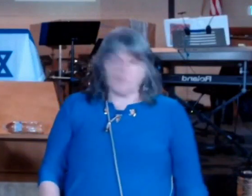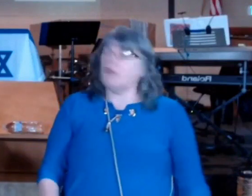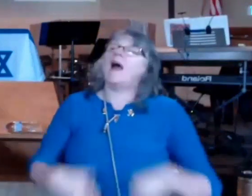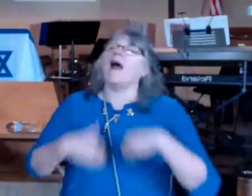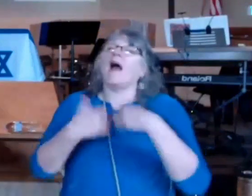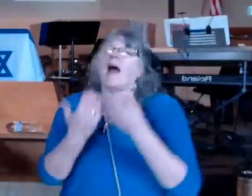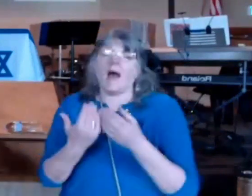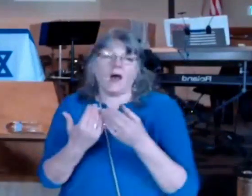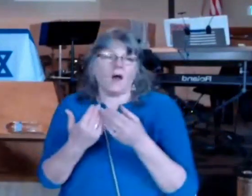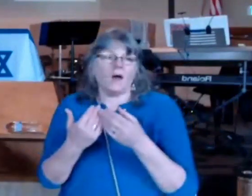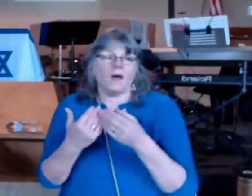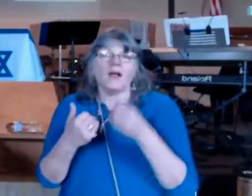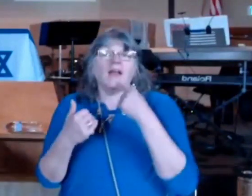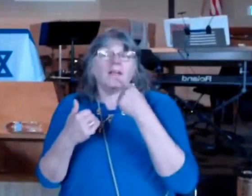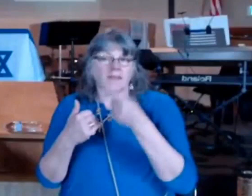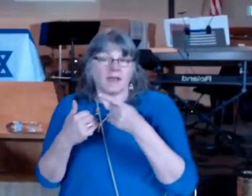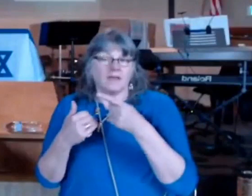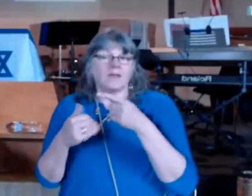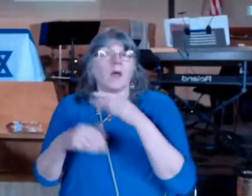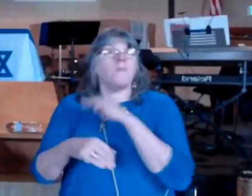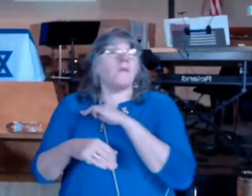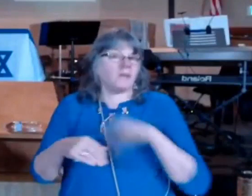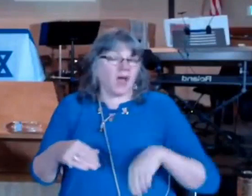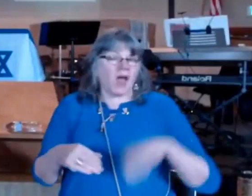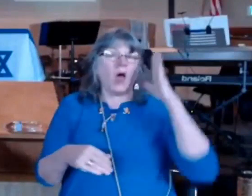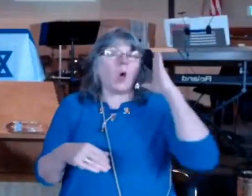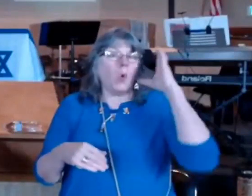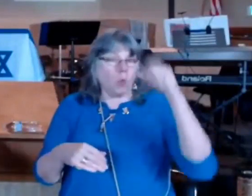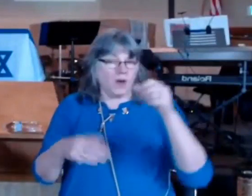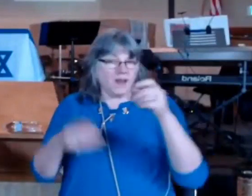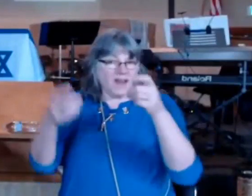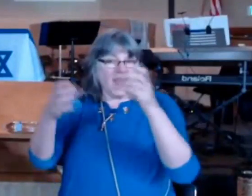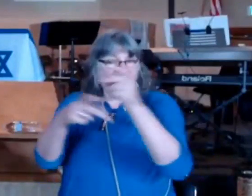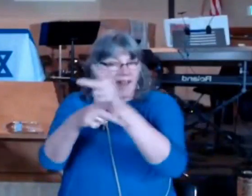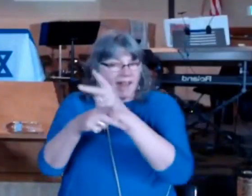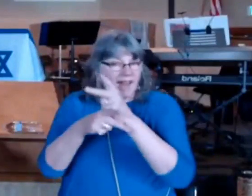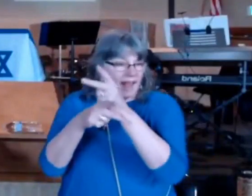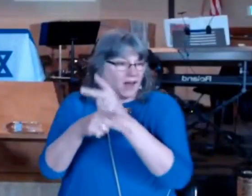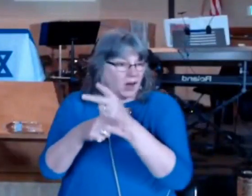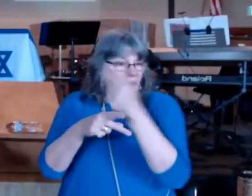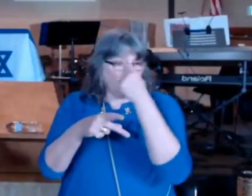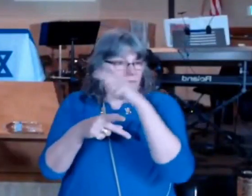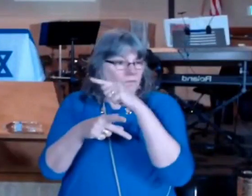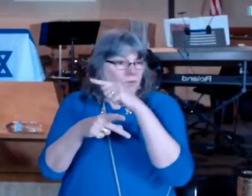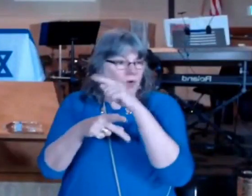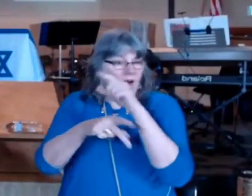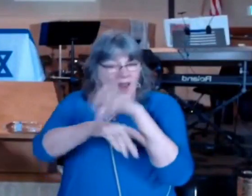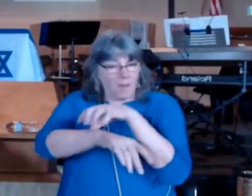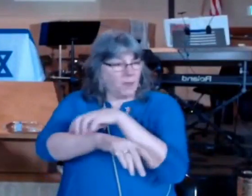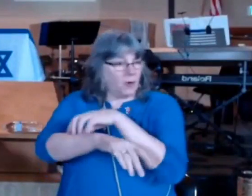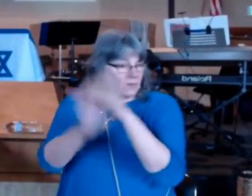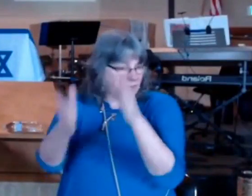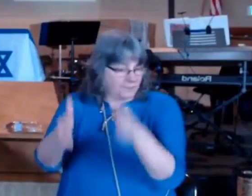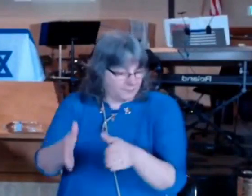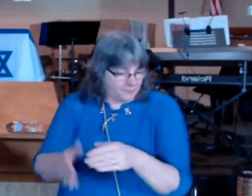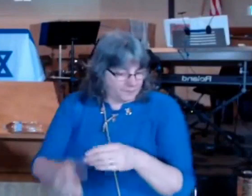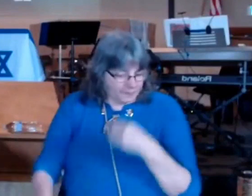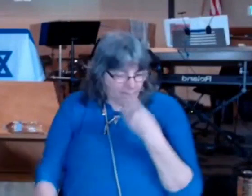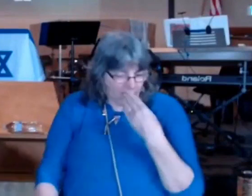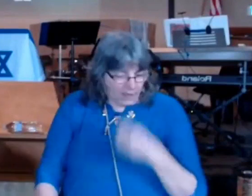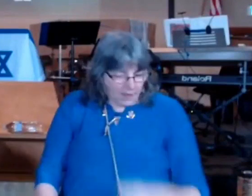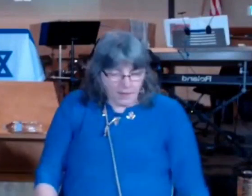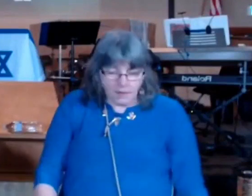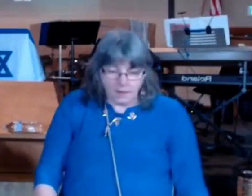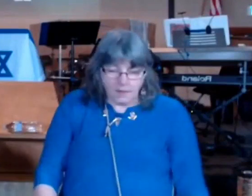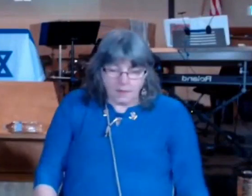for lepers in the section of the Talmud called Sanhedrin 98a and 98b